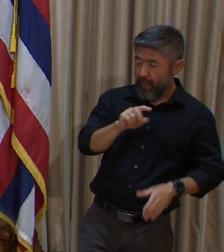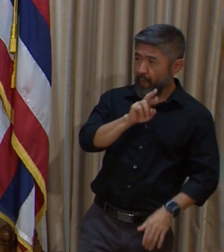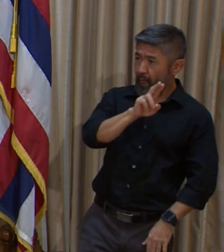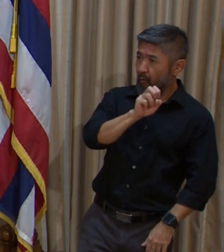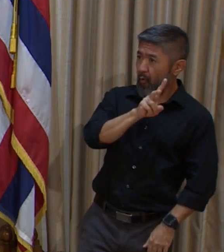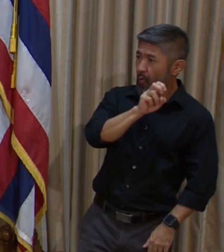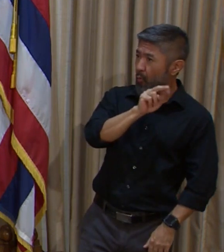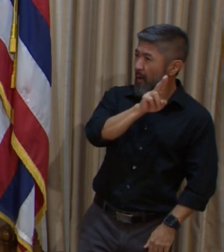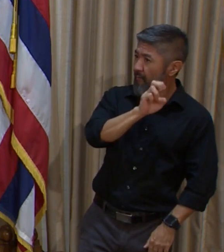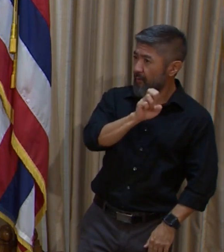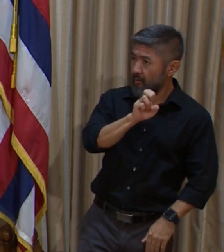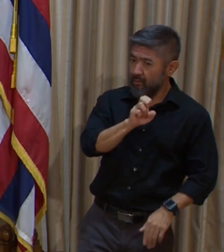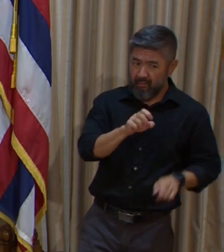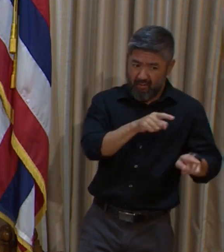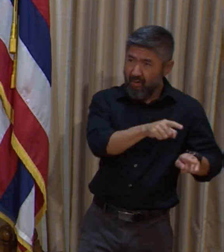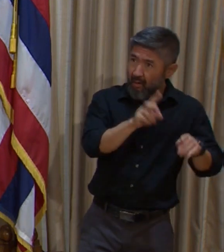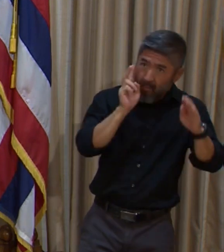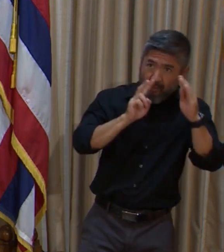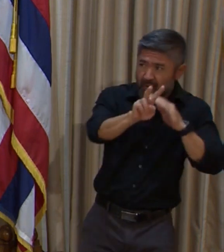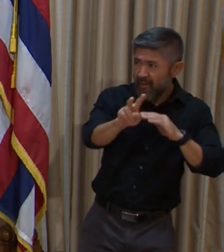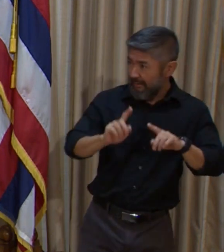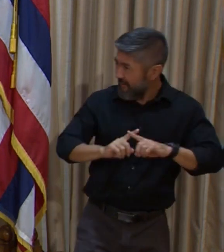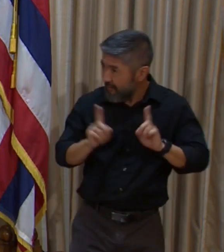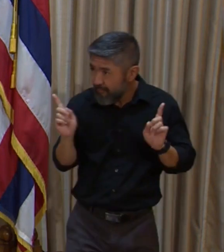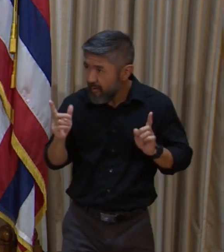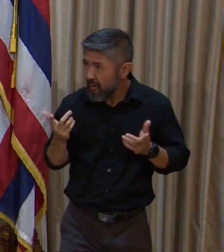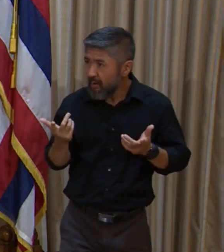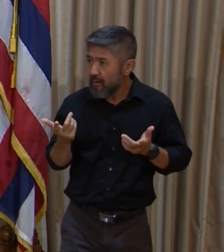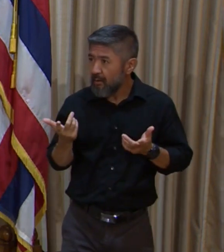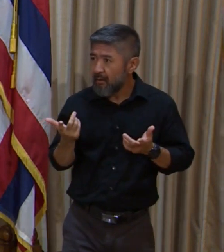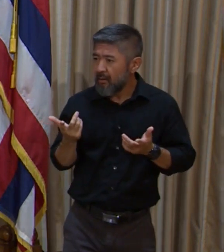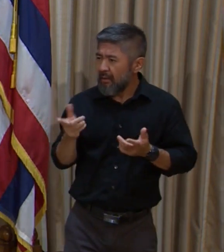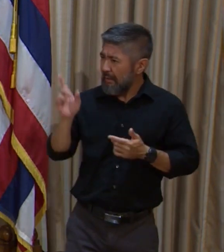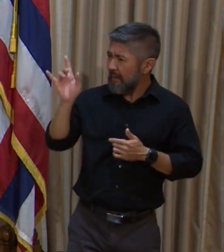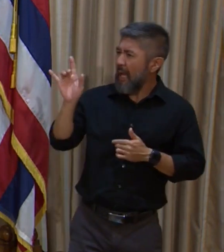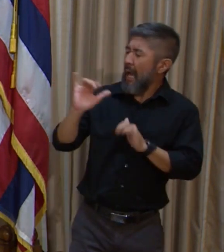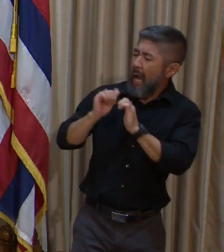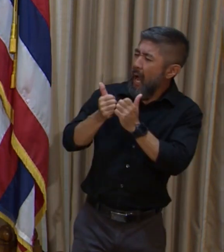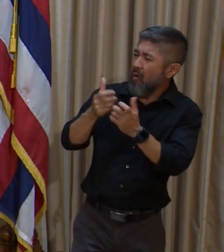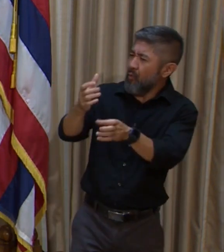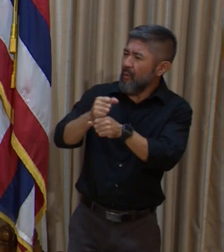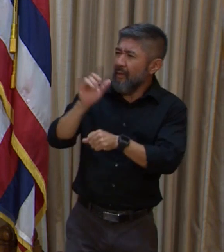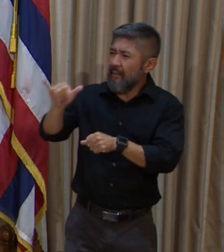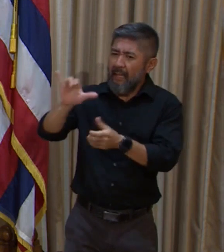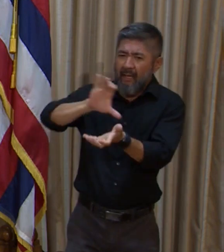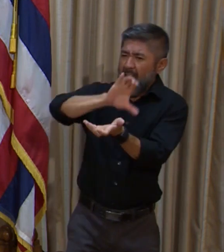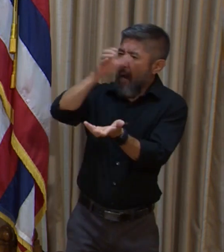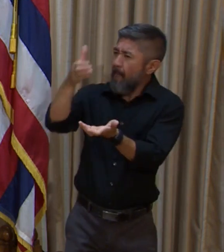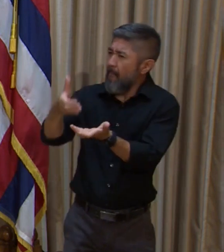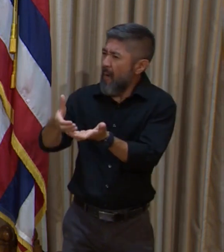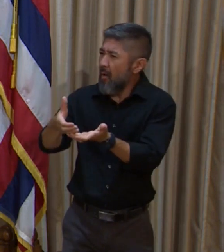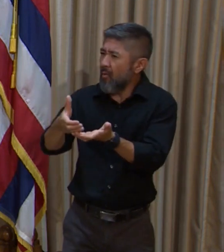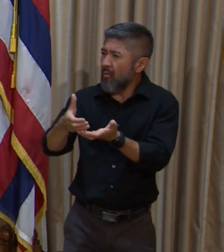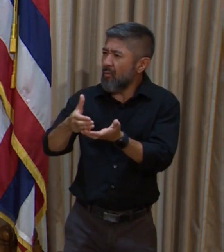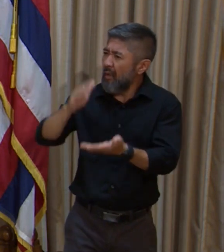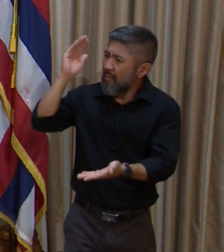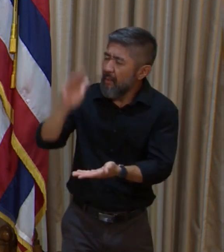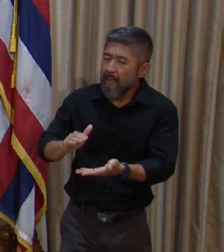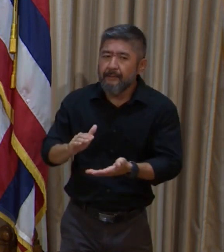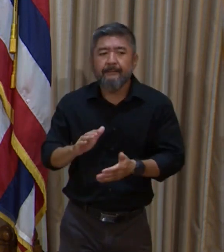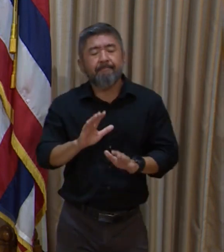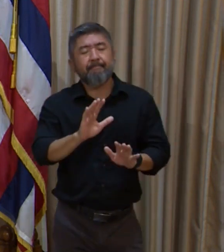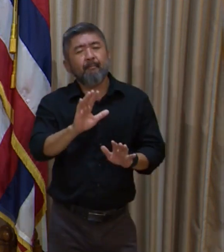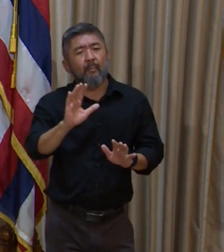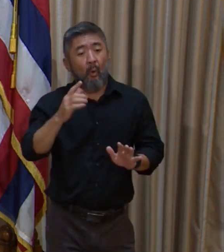does that account for the very, very large budget shortfall that you're projecting? No, so I guess, Kevin, what we're comparing